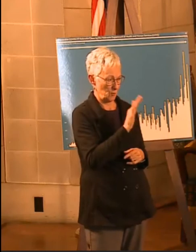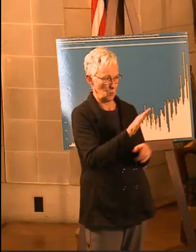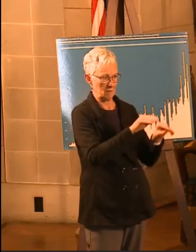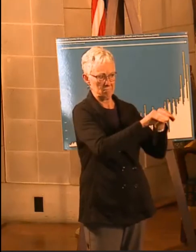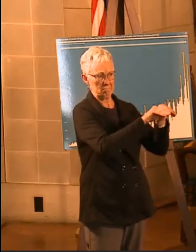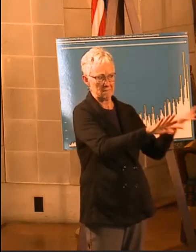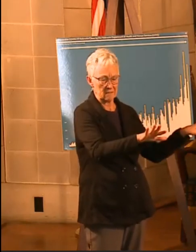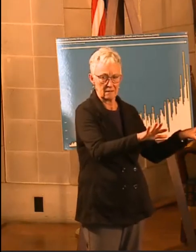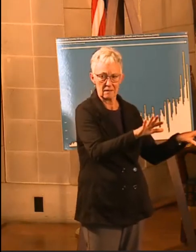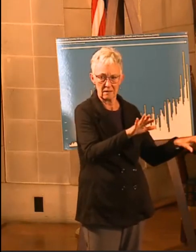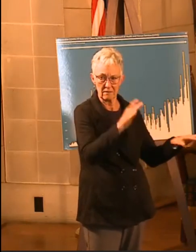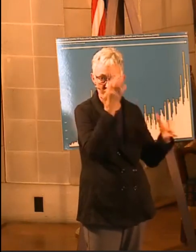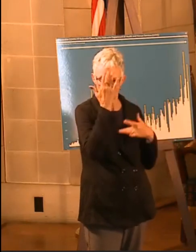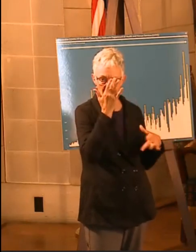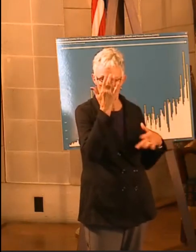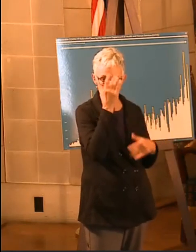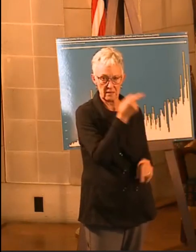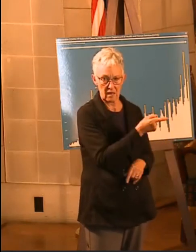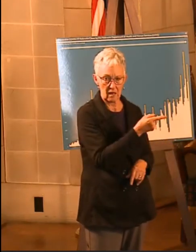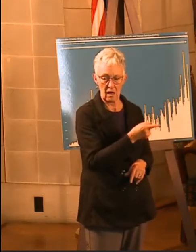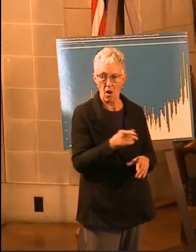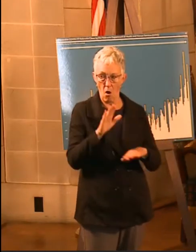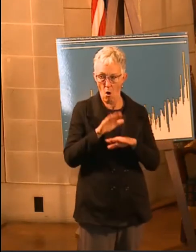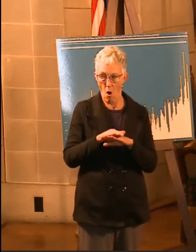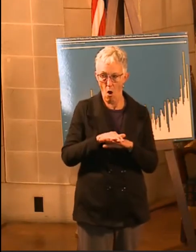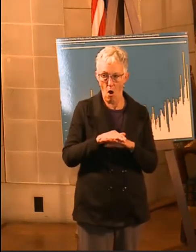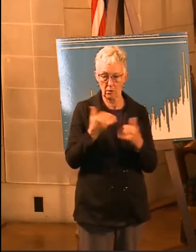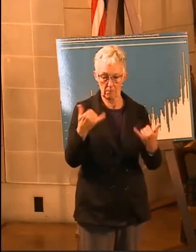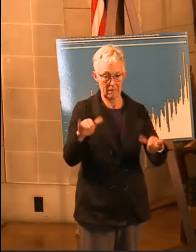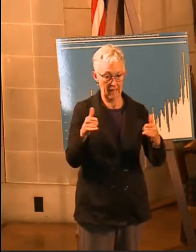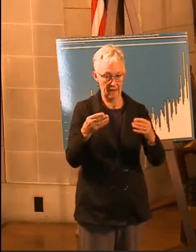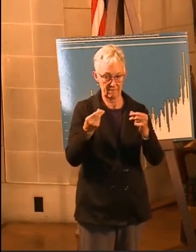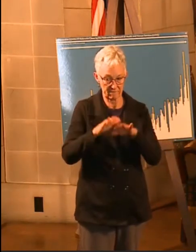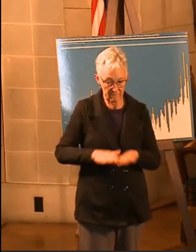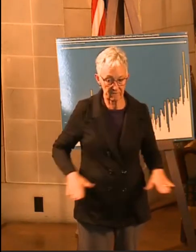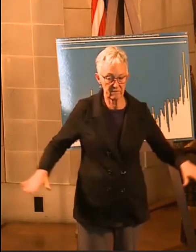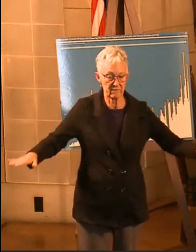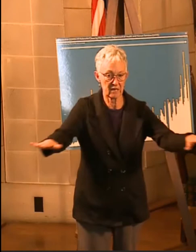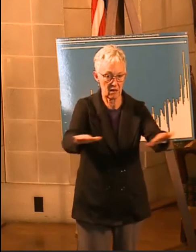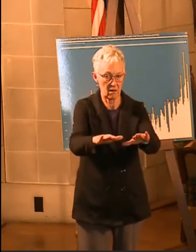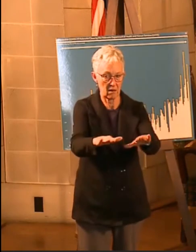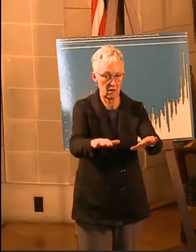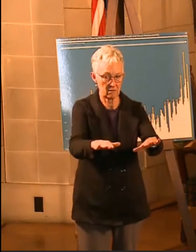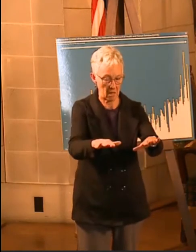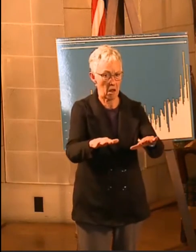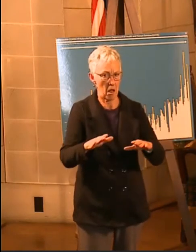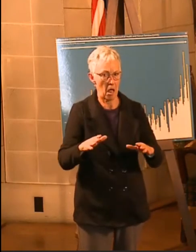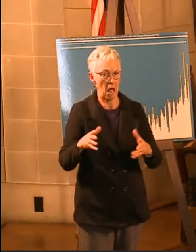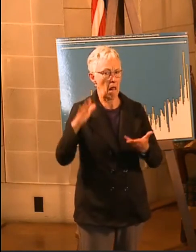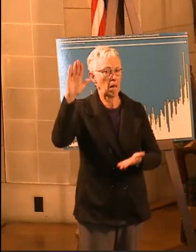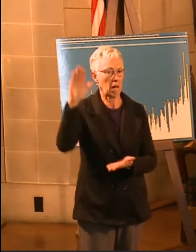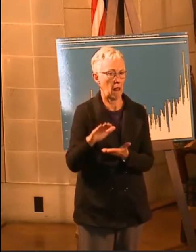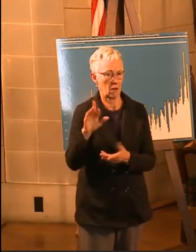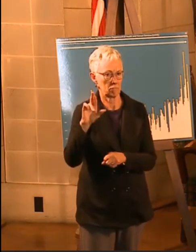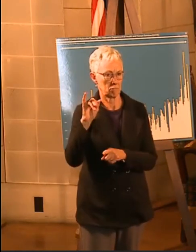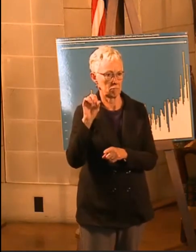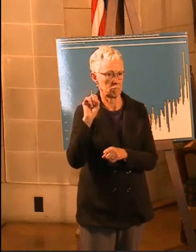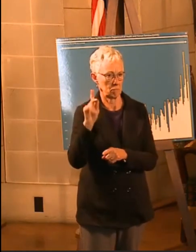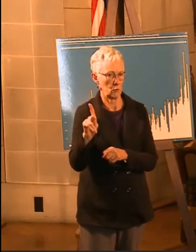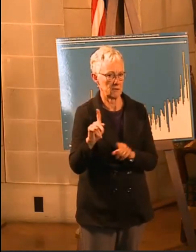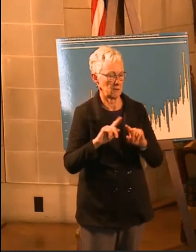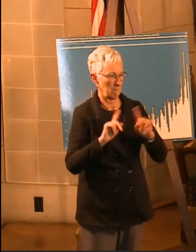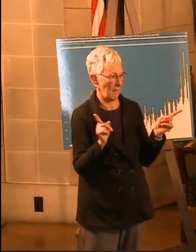field is less risky. But if they're all piling into a car or a bus or going into a locker room, it's not going to matter that they are